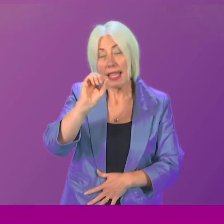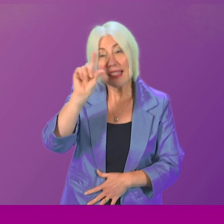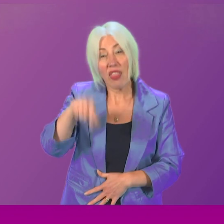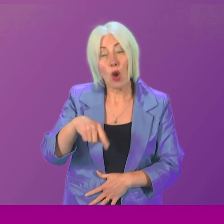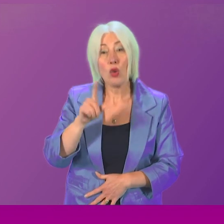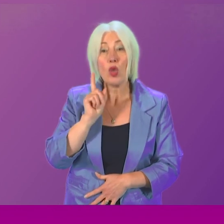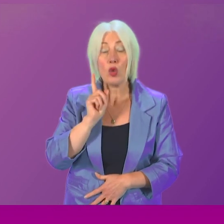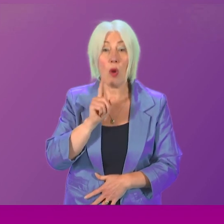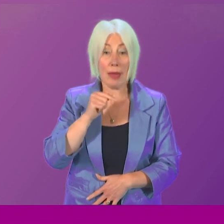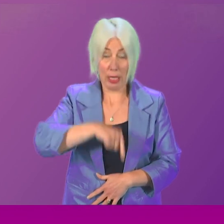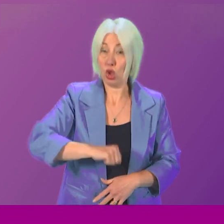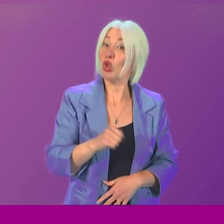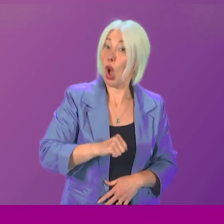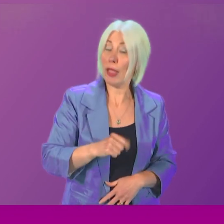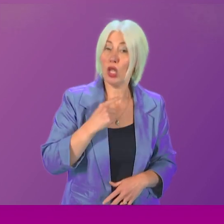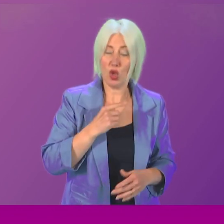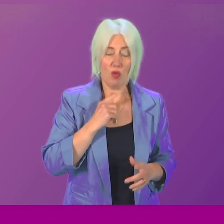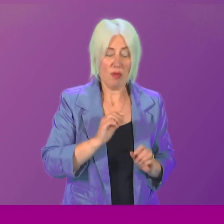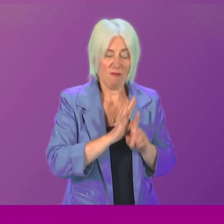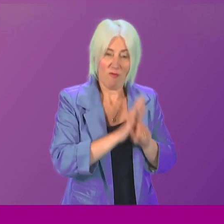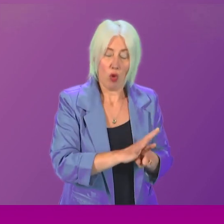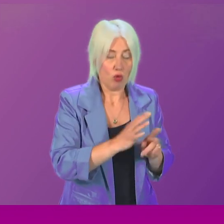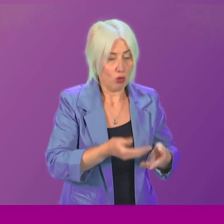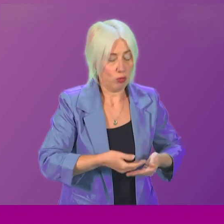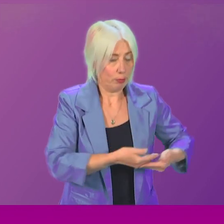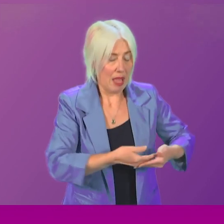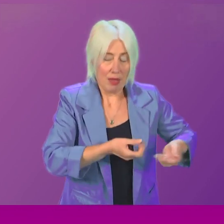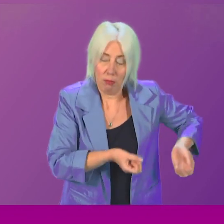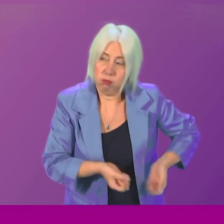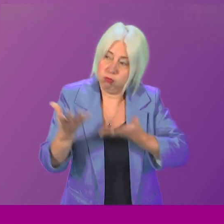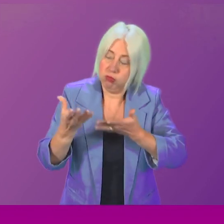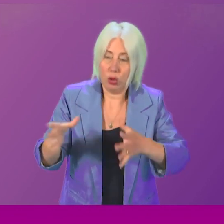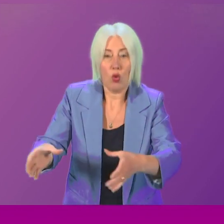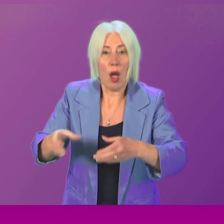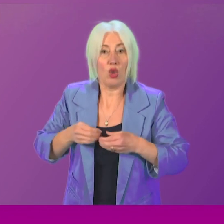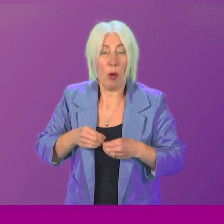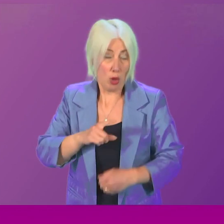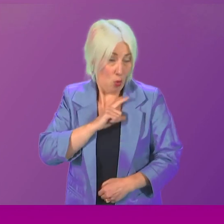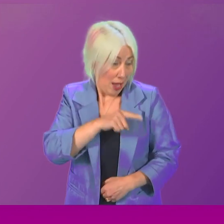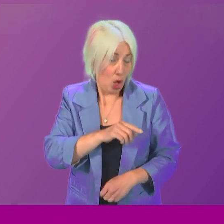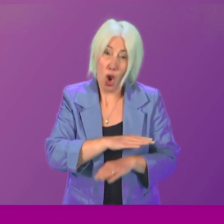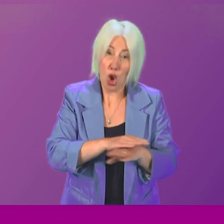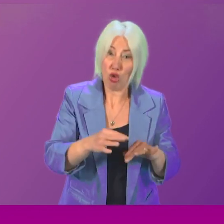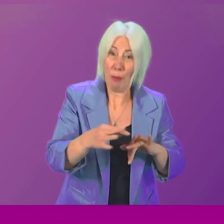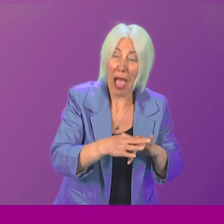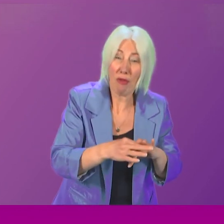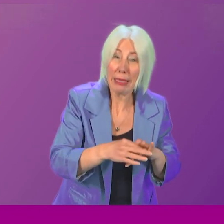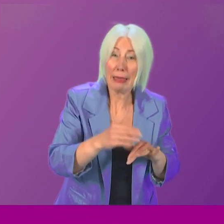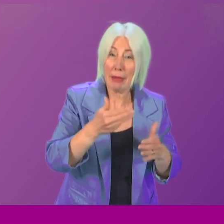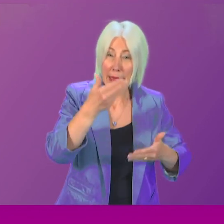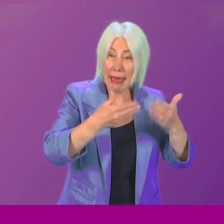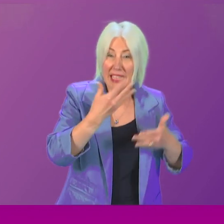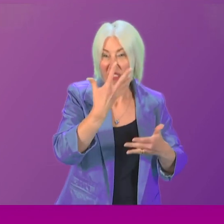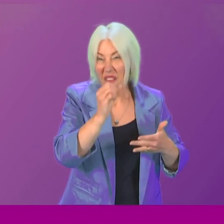mothers who were compelled to give up a baby for adoption simply because they were unmarried in the 50s, 60s and even into the